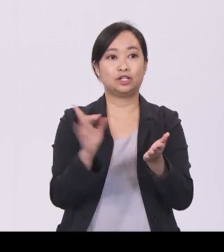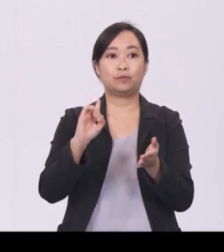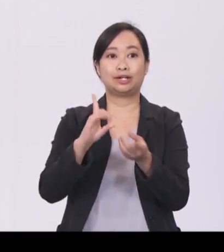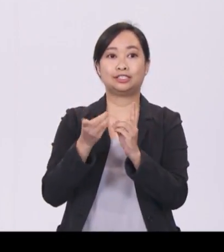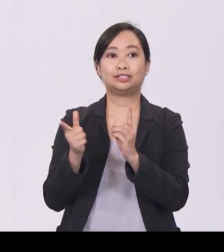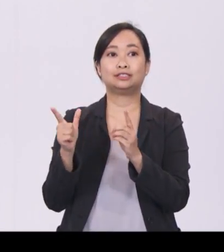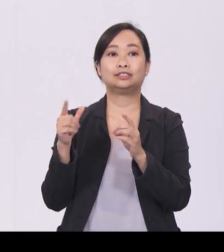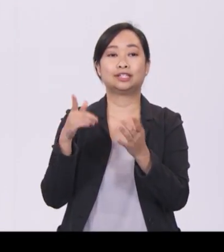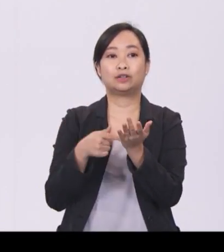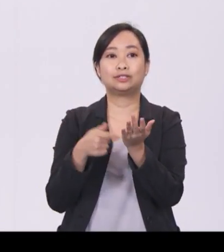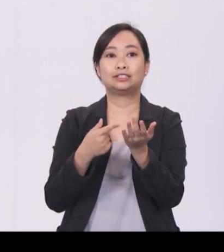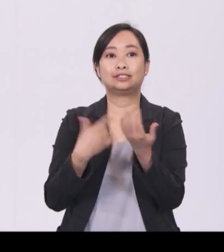and cybersecurity.